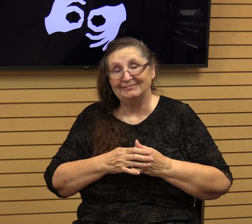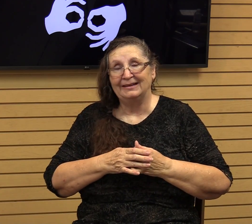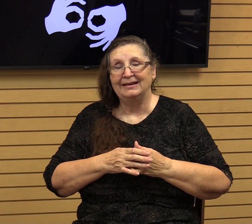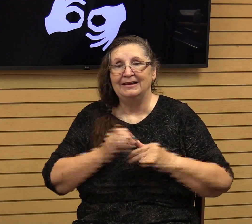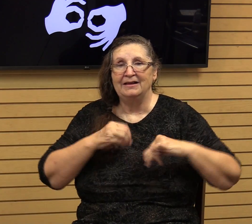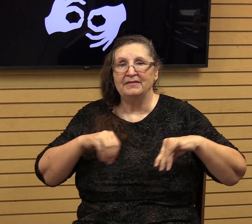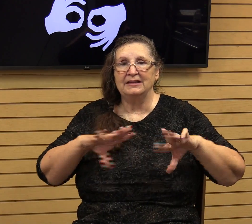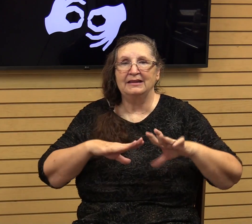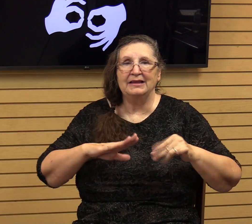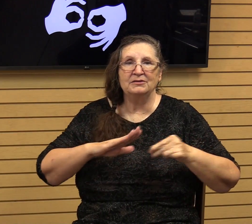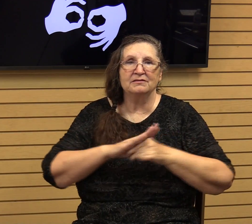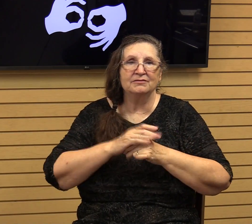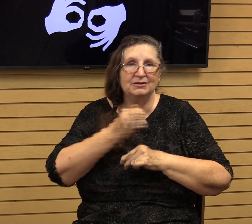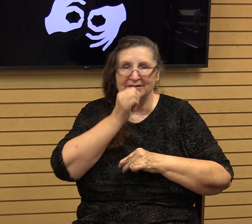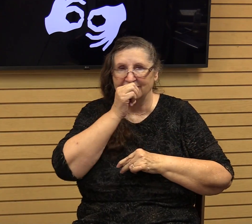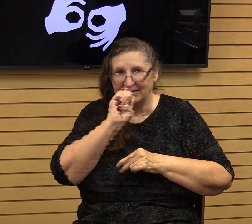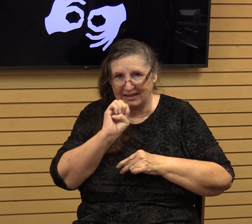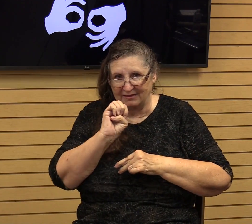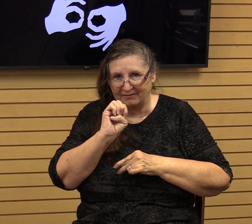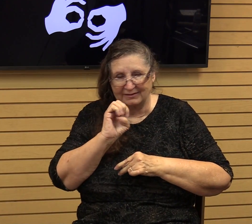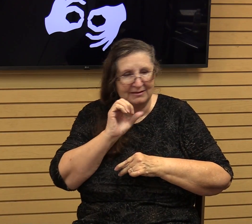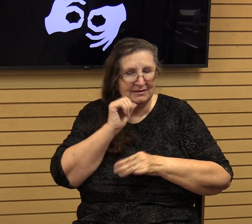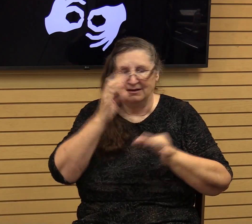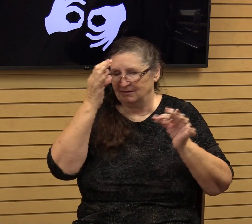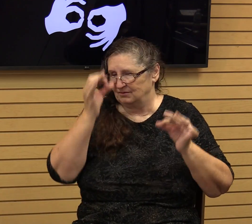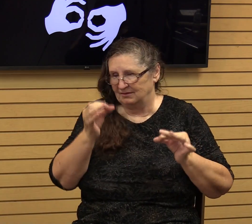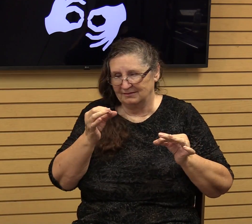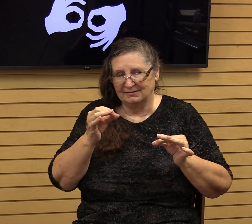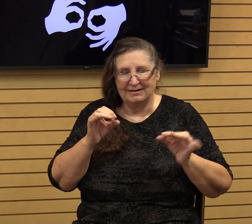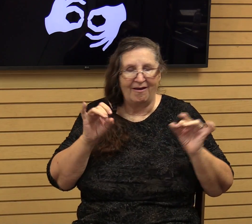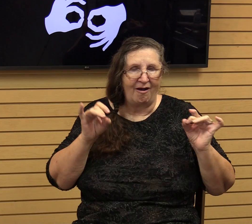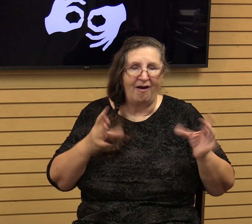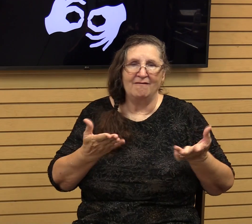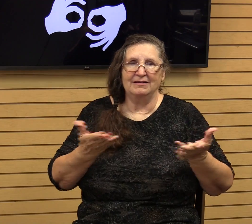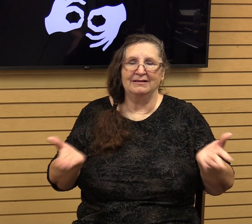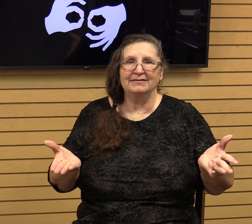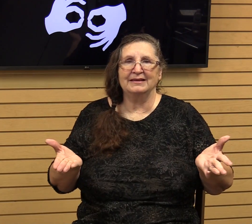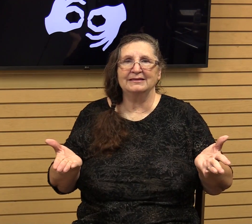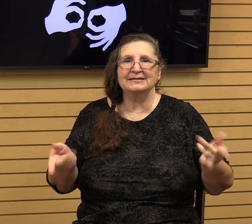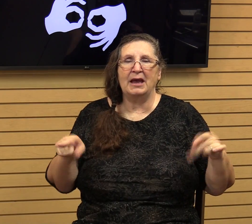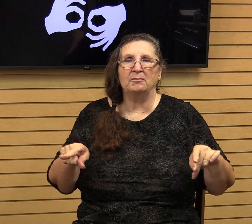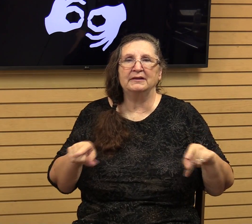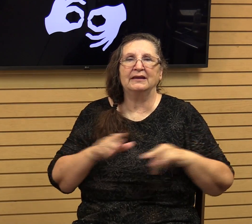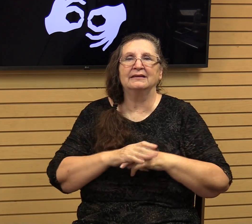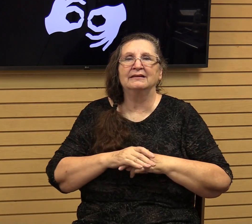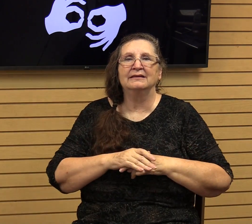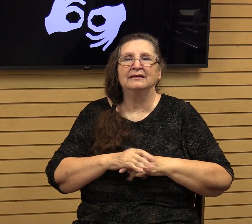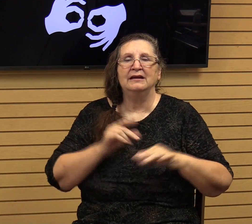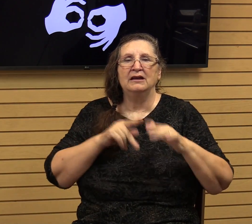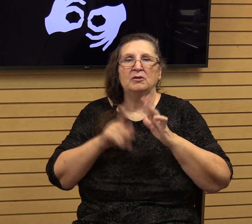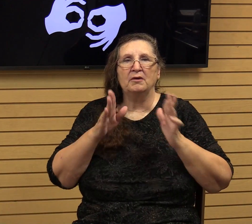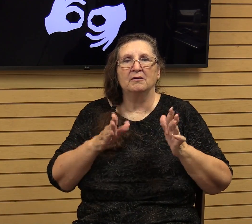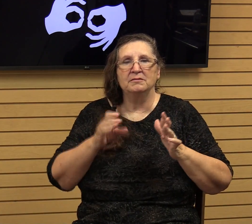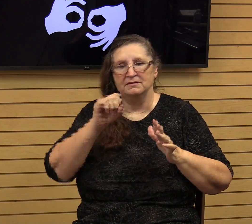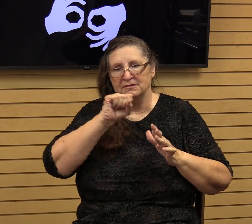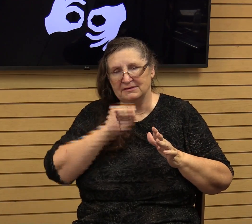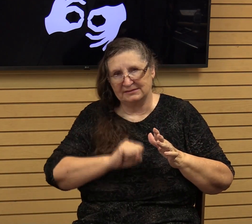was full of evil, injustice, tragedy. Habakkuk was a prophet to the southern kingdom of Judah.